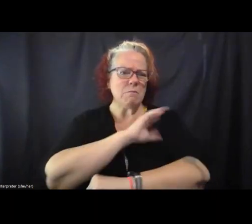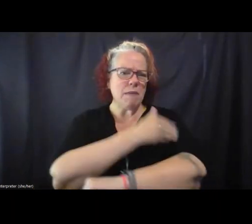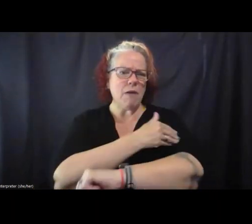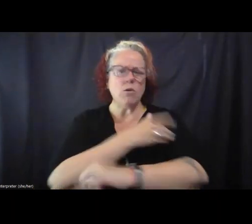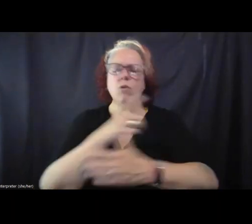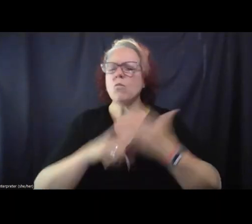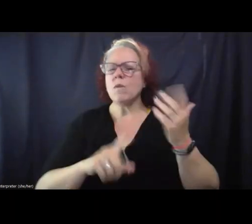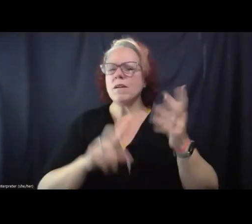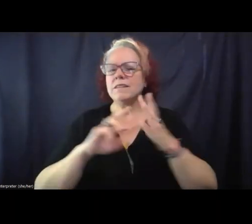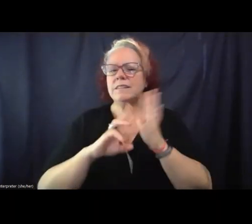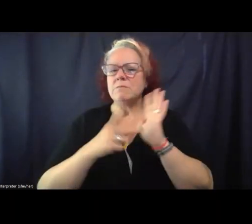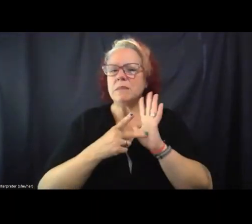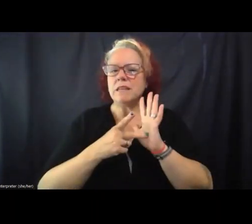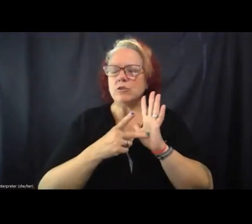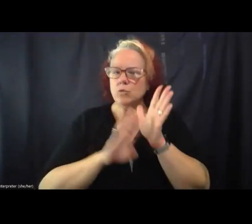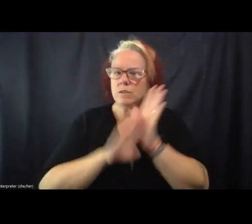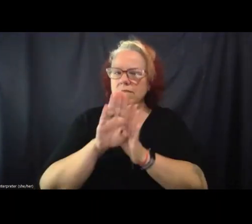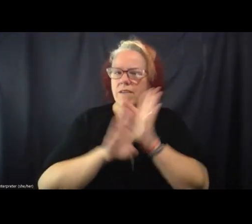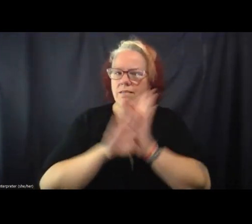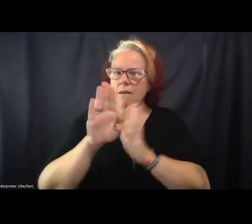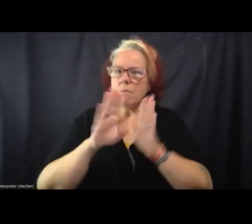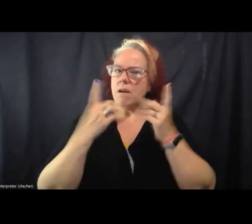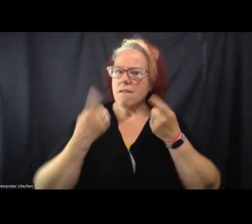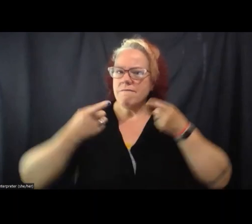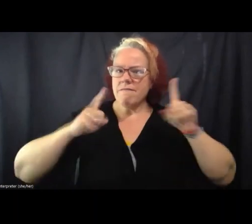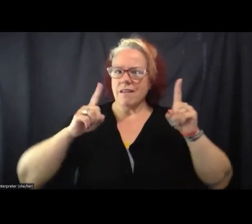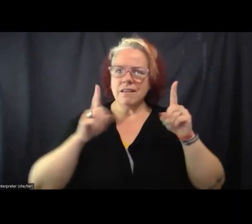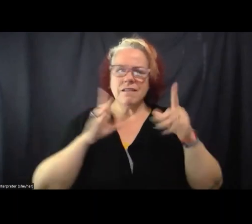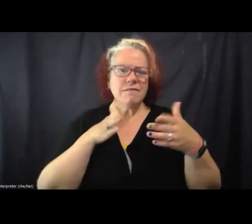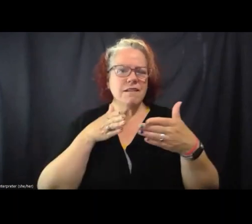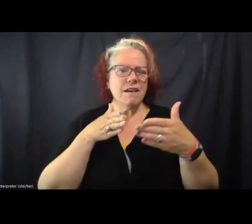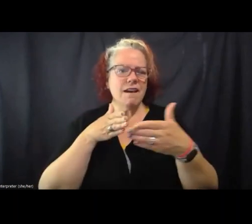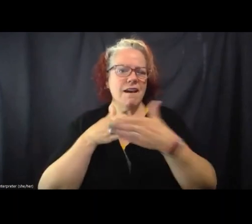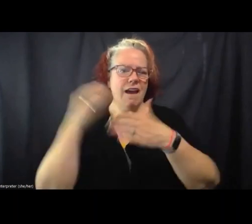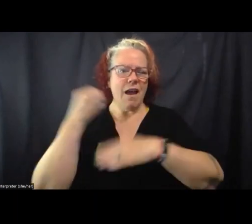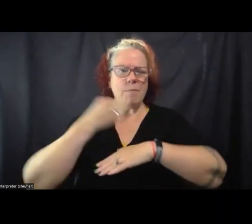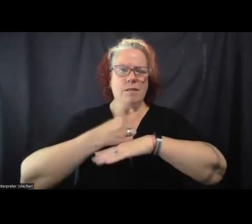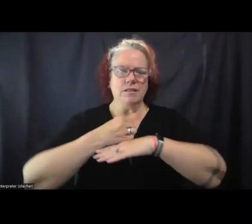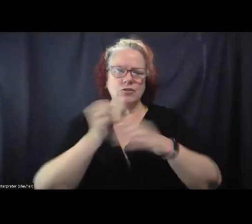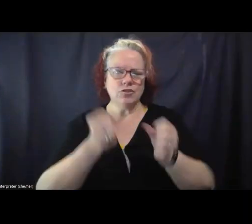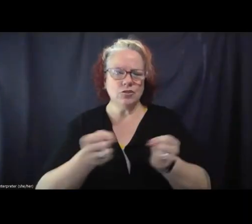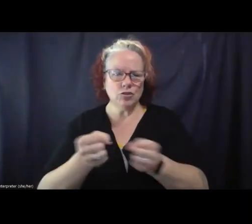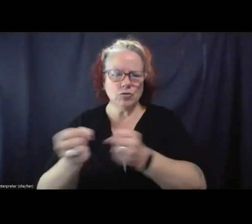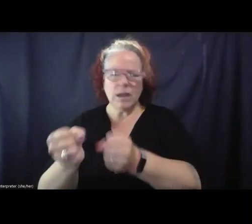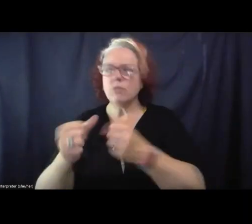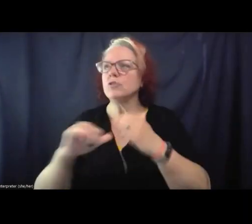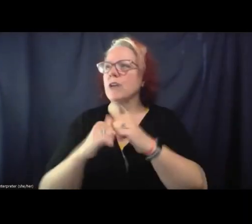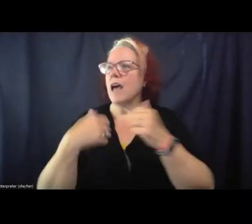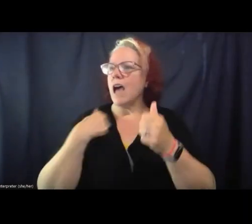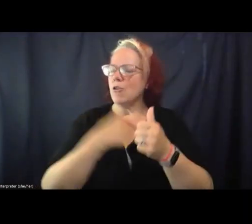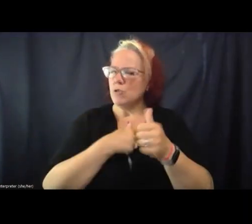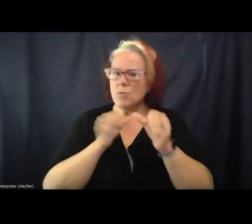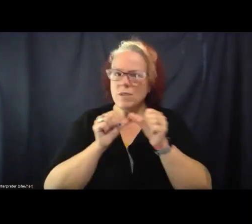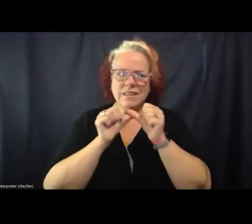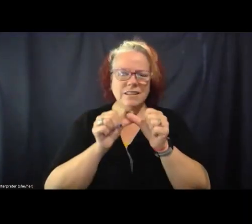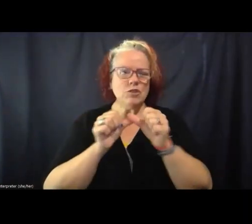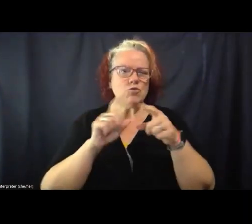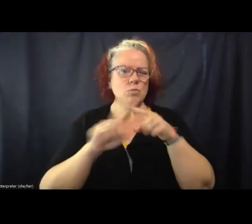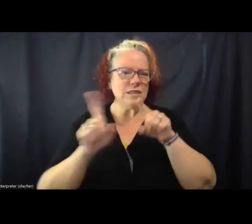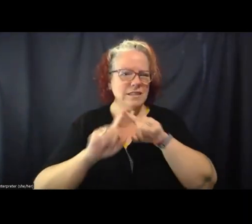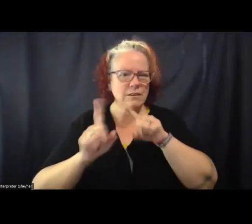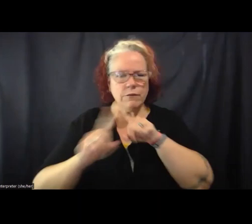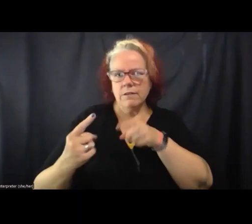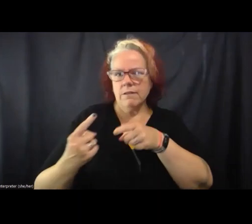effective abolition strategies? How do we contend with challenges and contradictions and actually win?